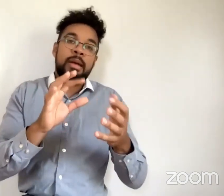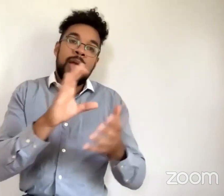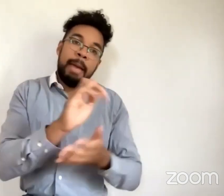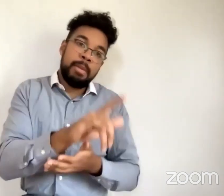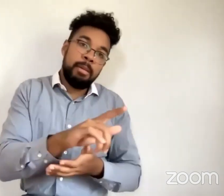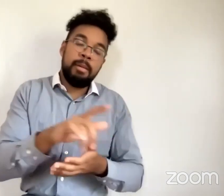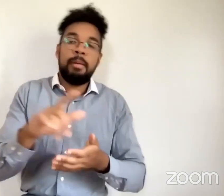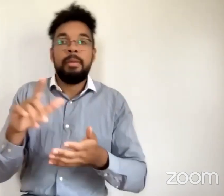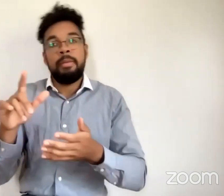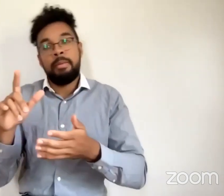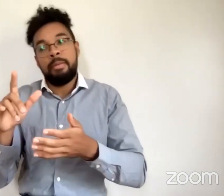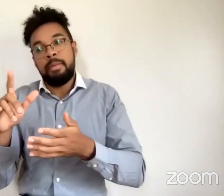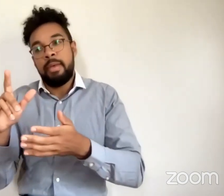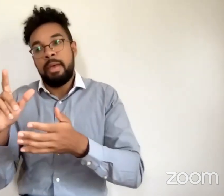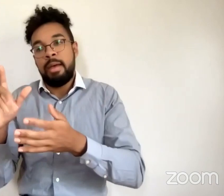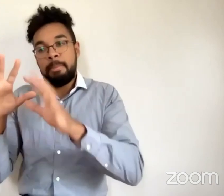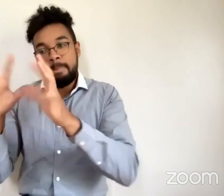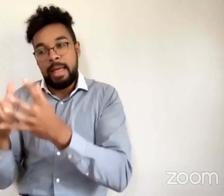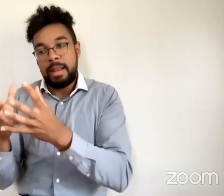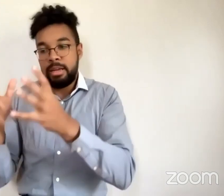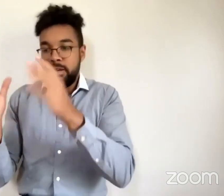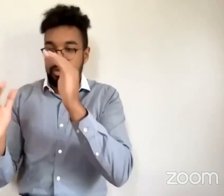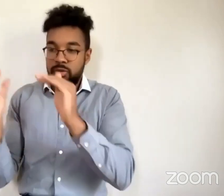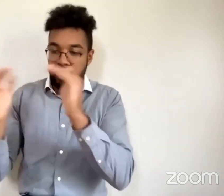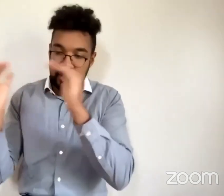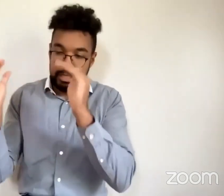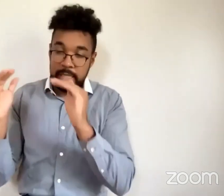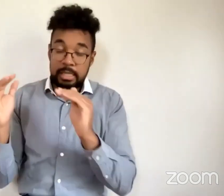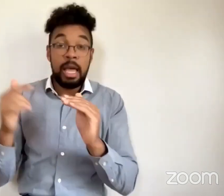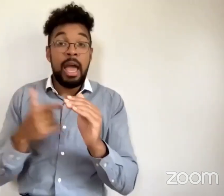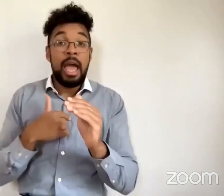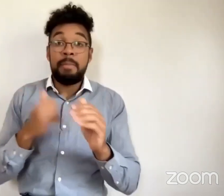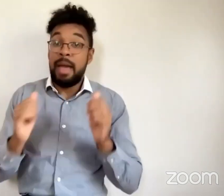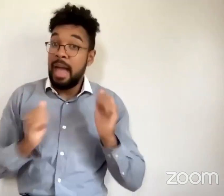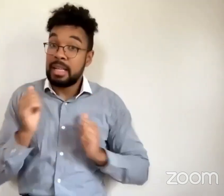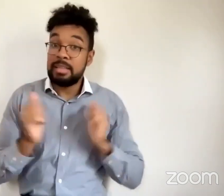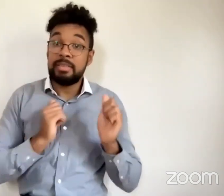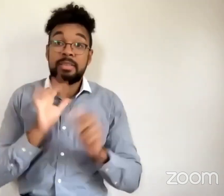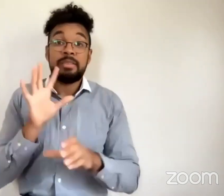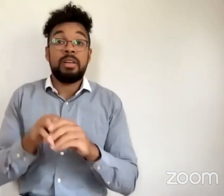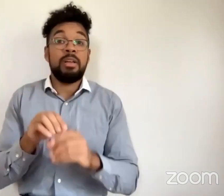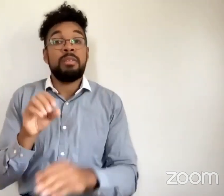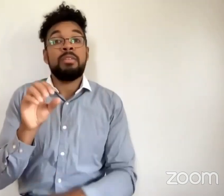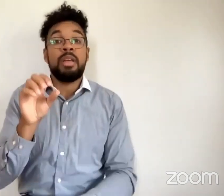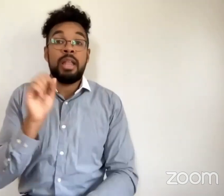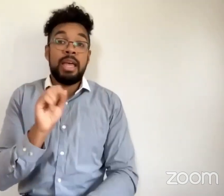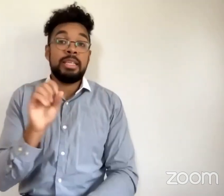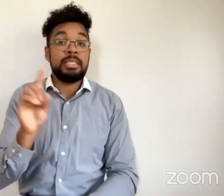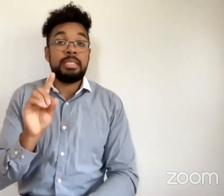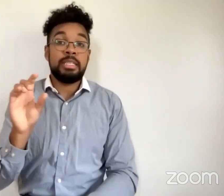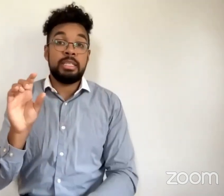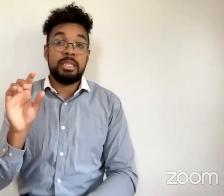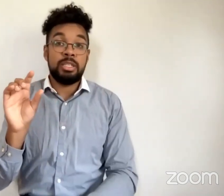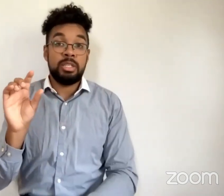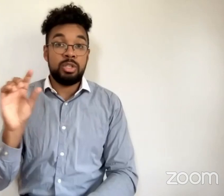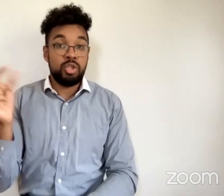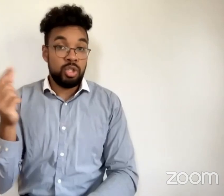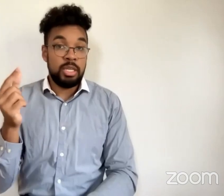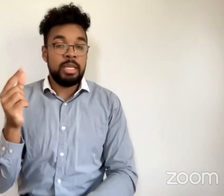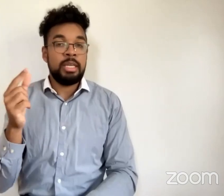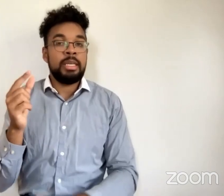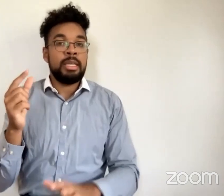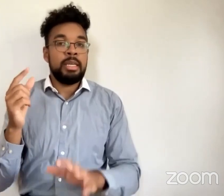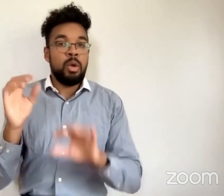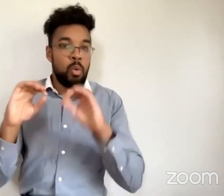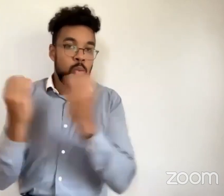um in the sdg propagating institution so when you're talking about